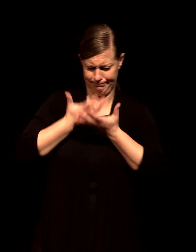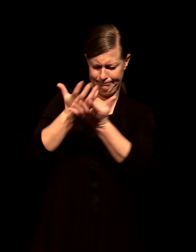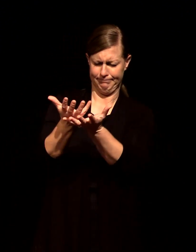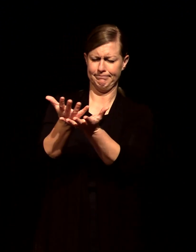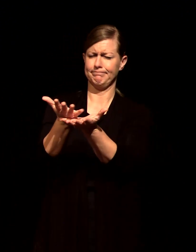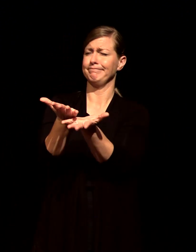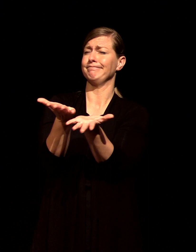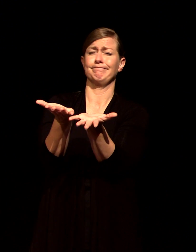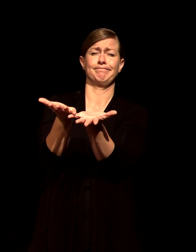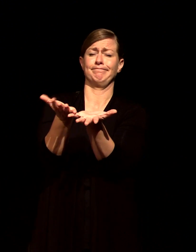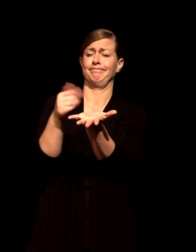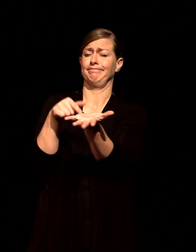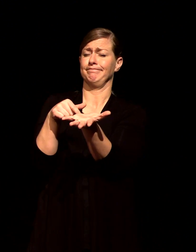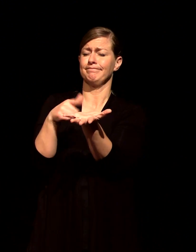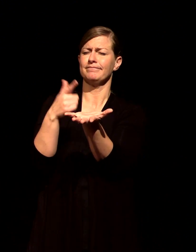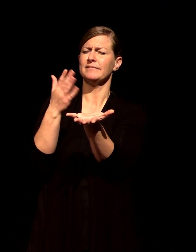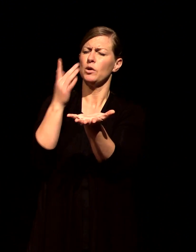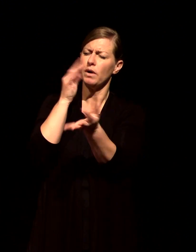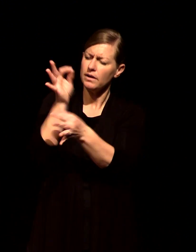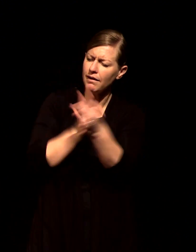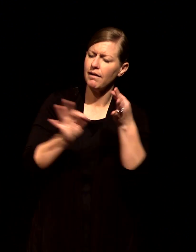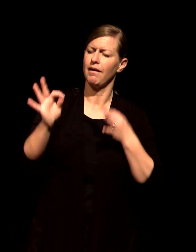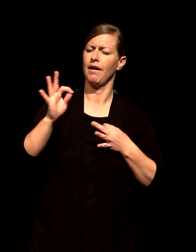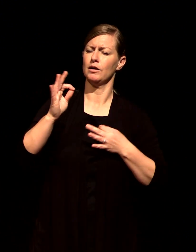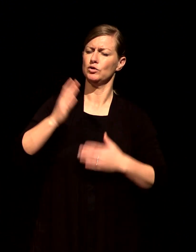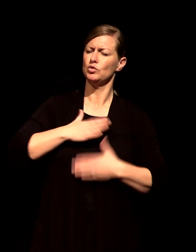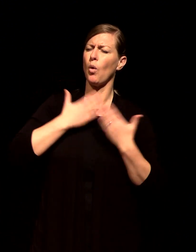us and fill us up and spill over onto those around us